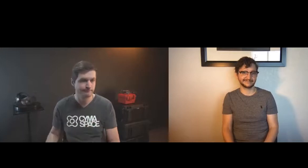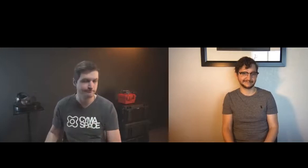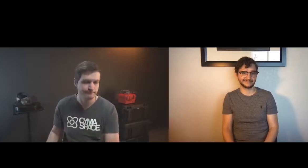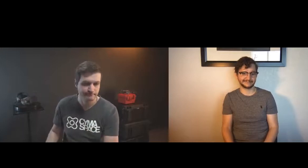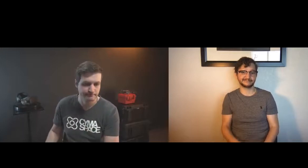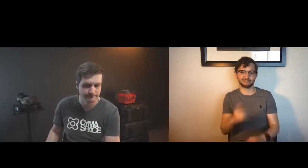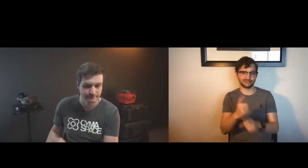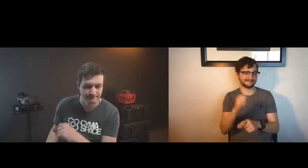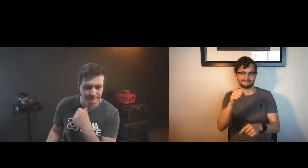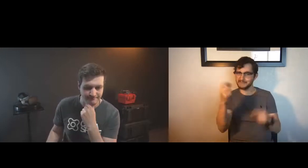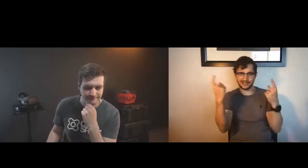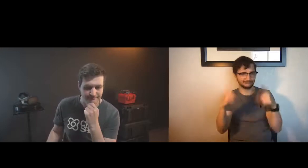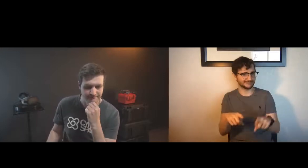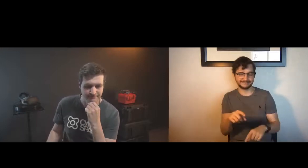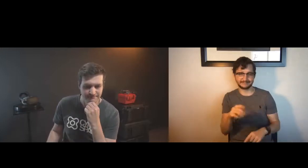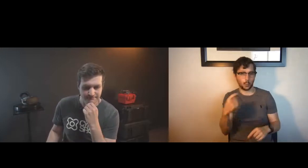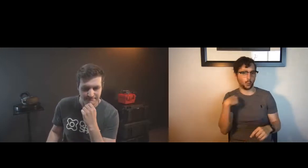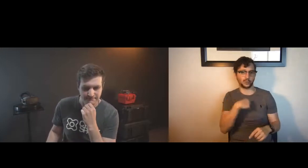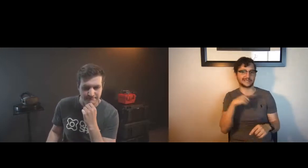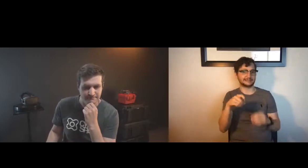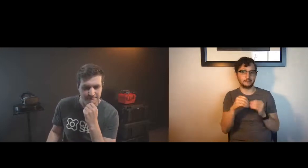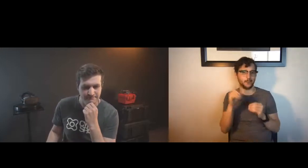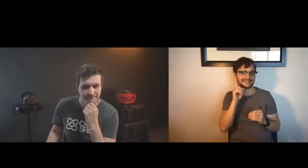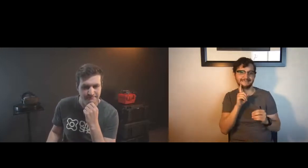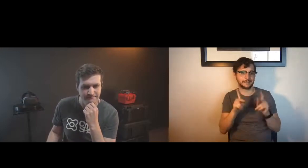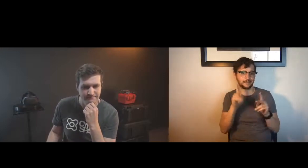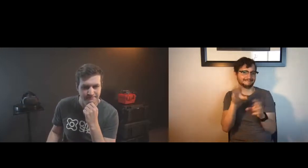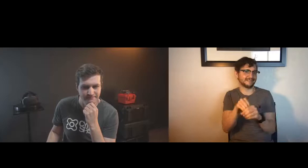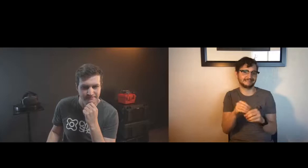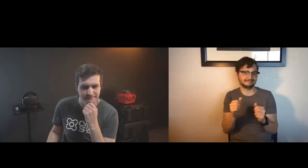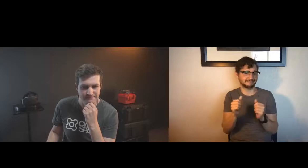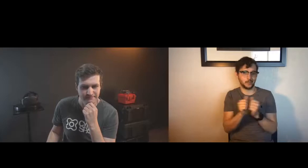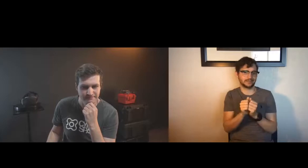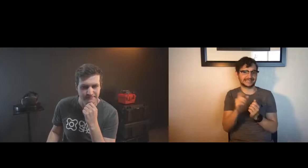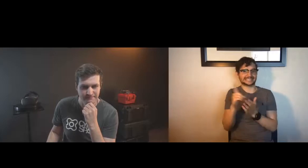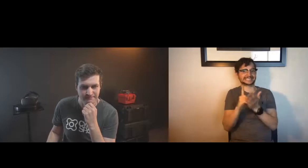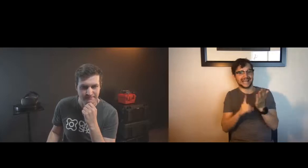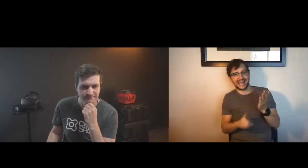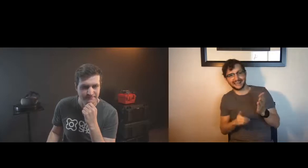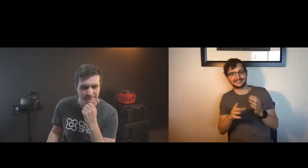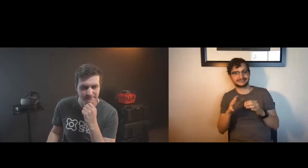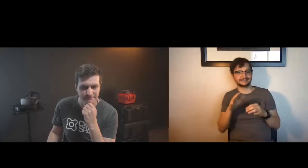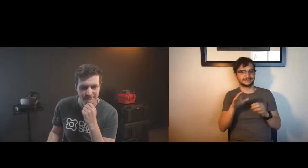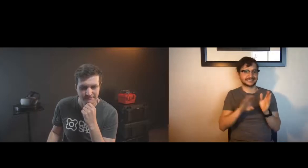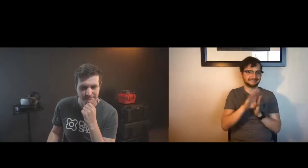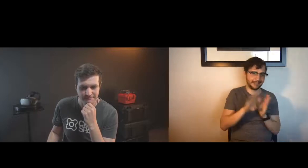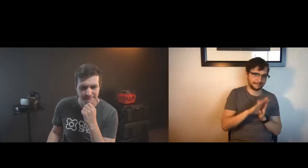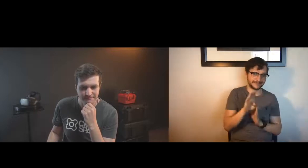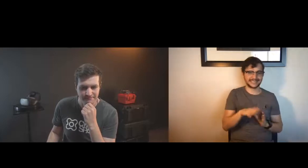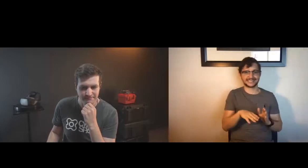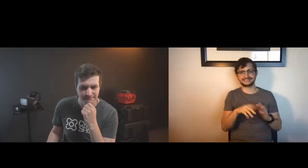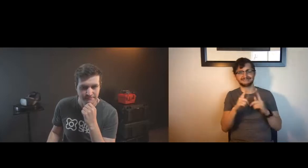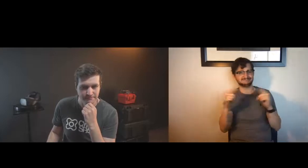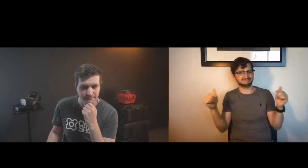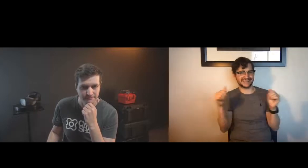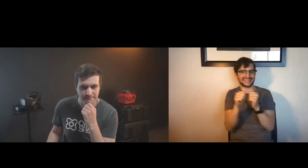space and develop this space so we need more signing people in this tech space i completely agree i think more deaf people need to be involved